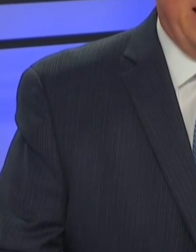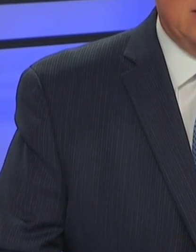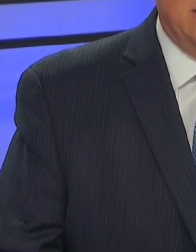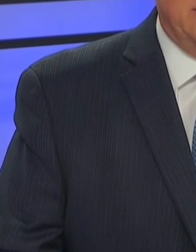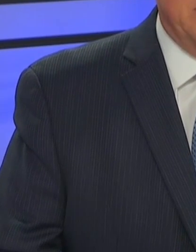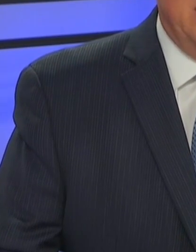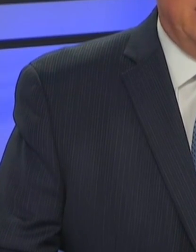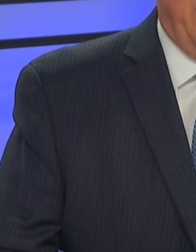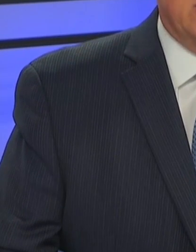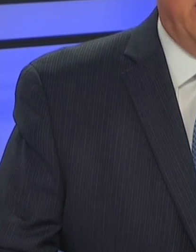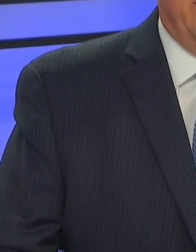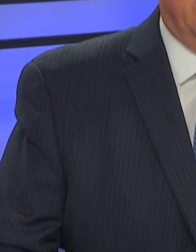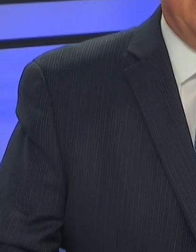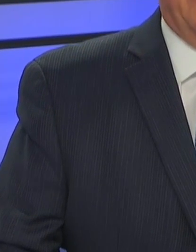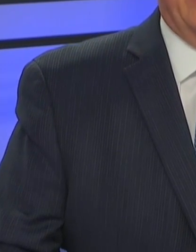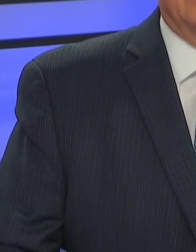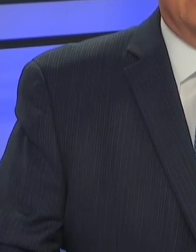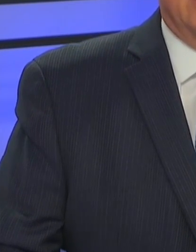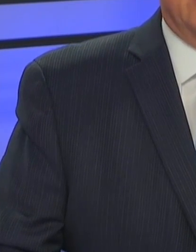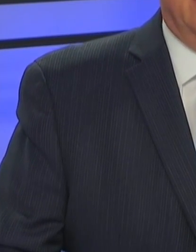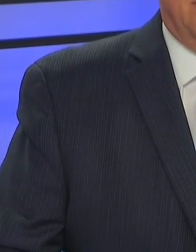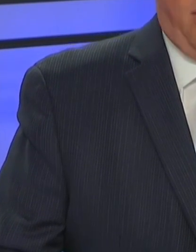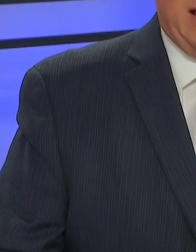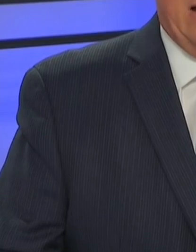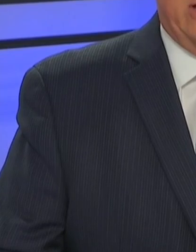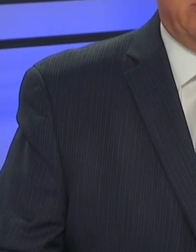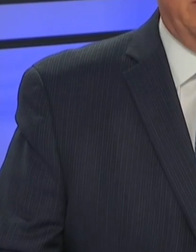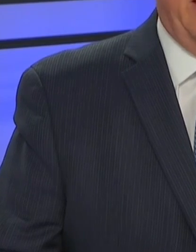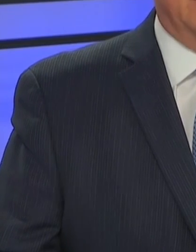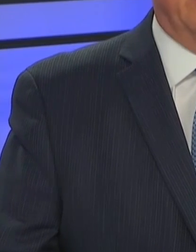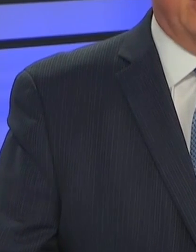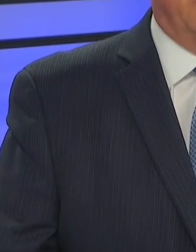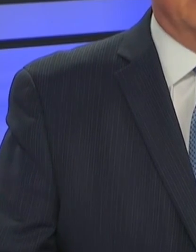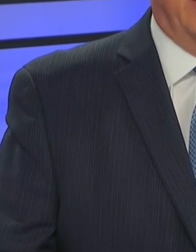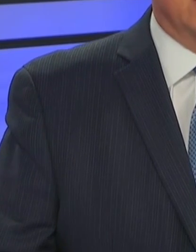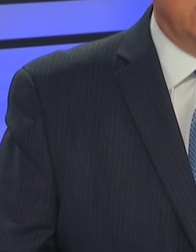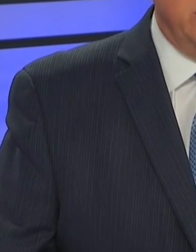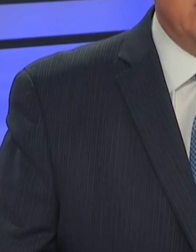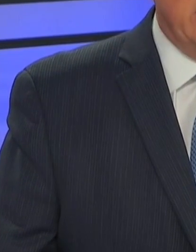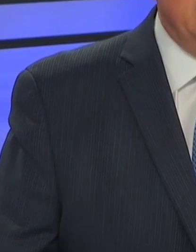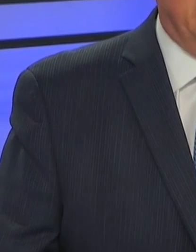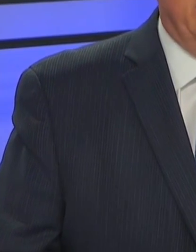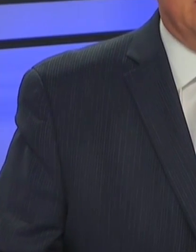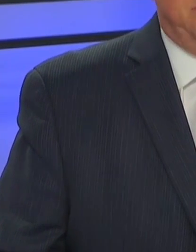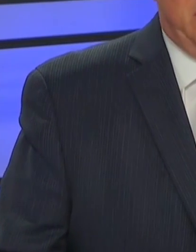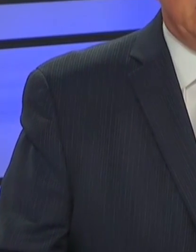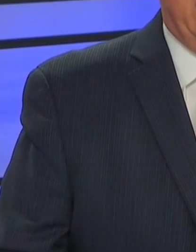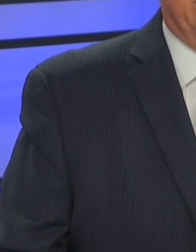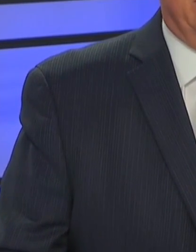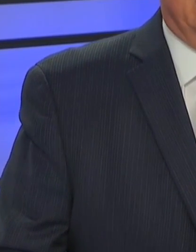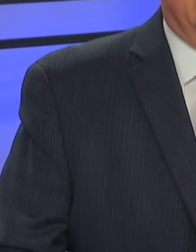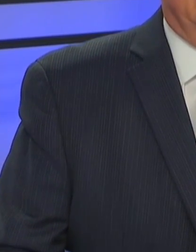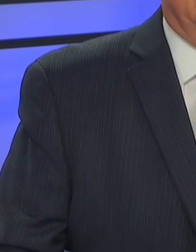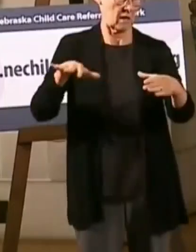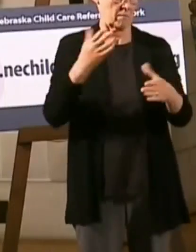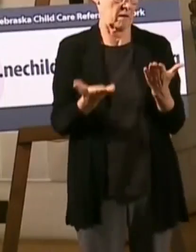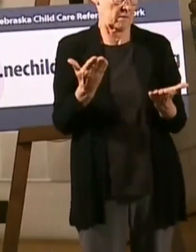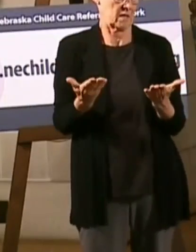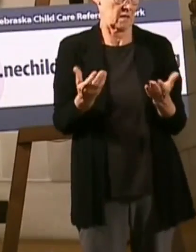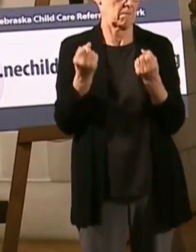limited capacity. Nebraska Governor Pete Ricketts says that more counties will be able to reopen as soon as he believes it's safe.